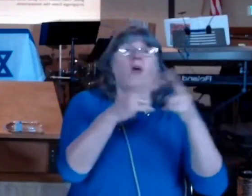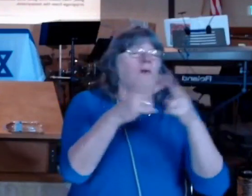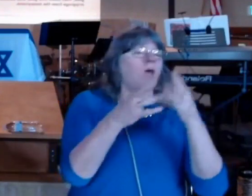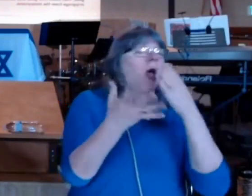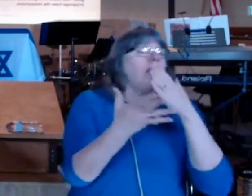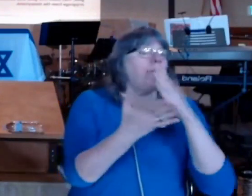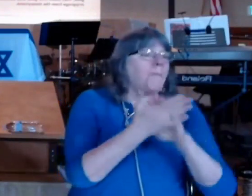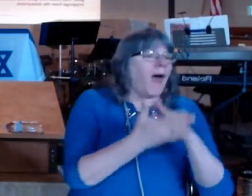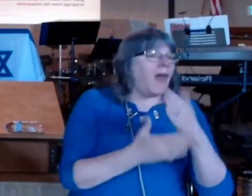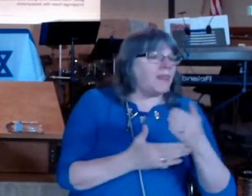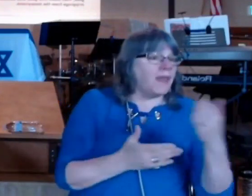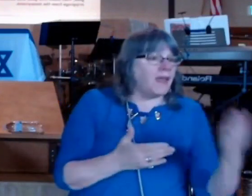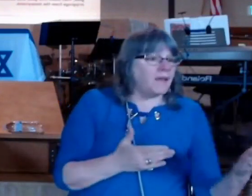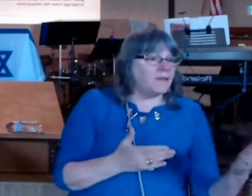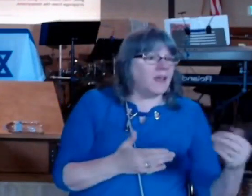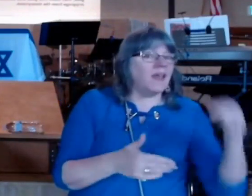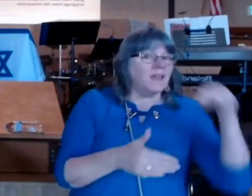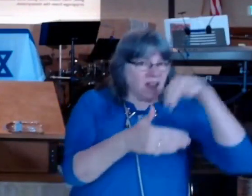God